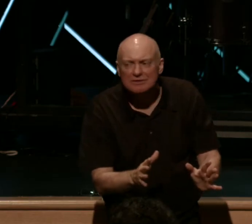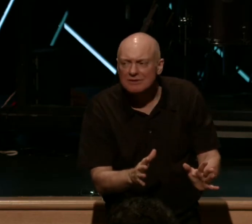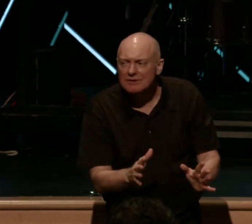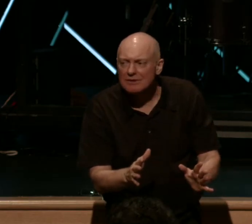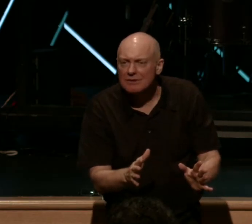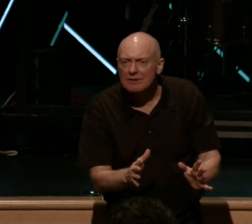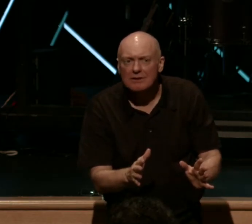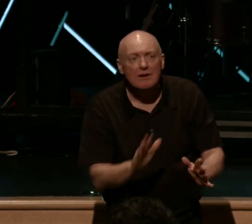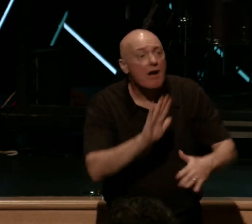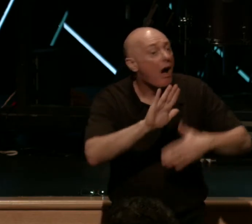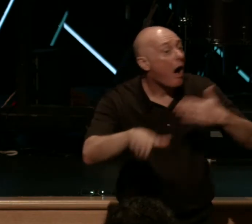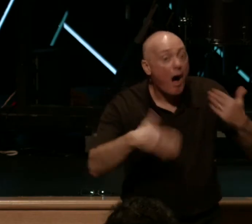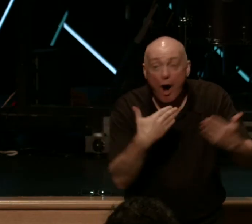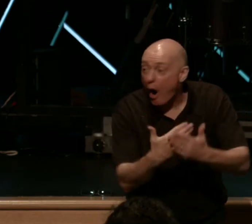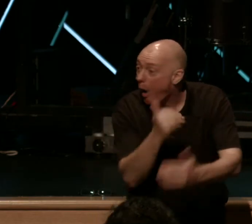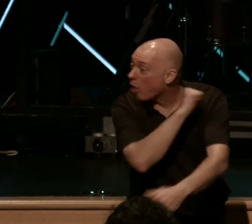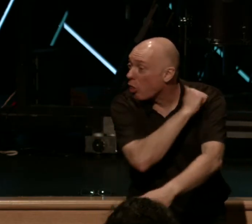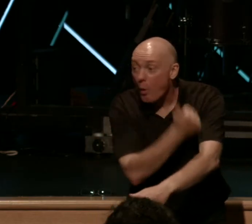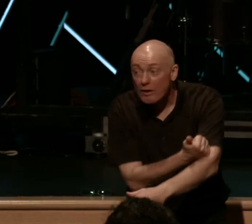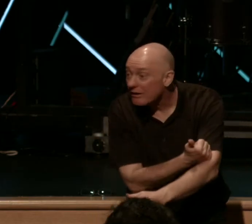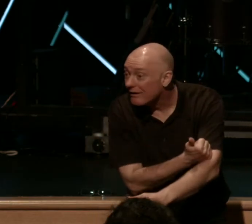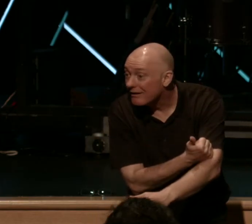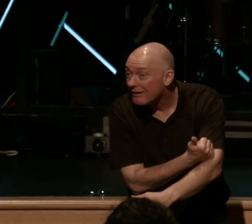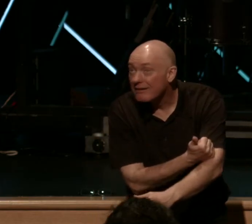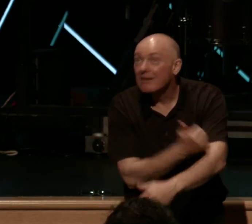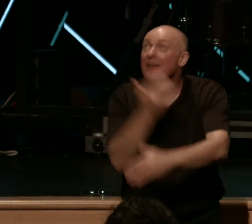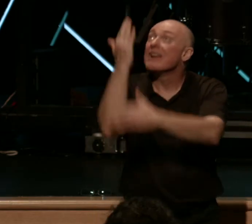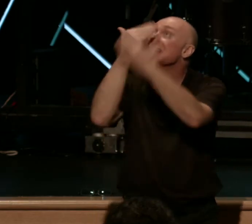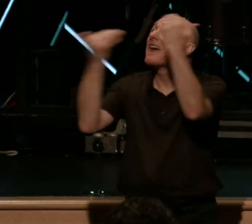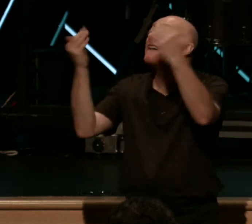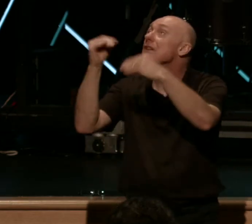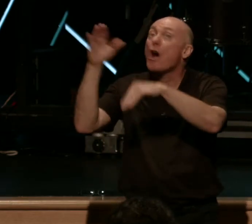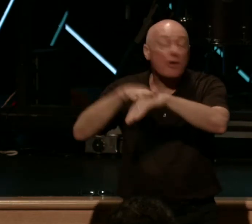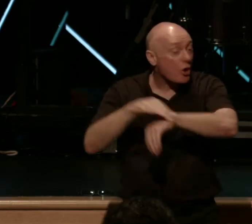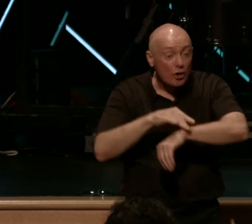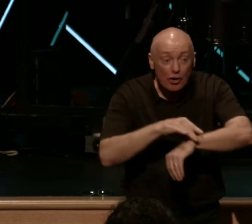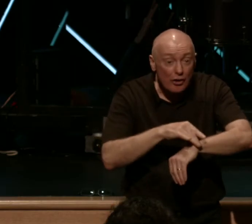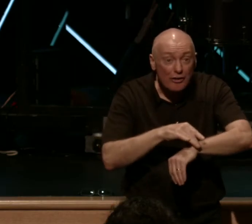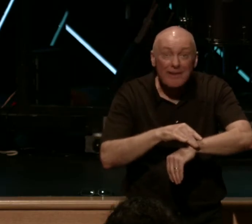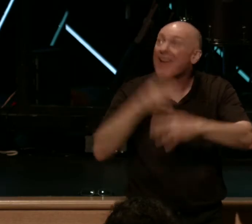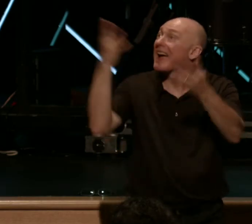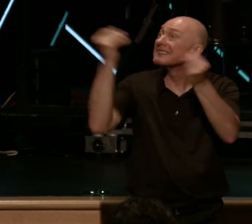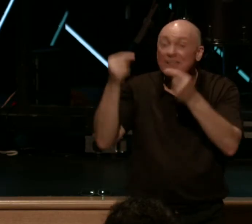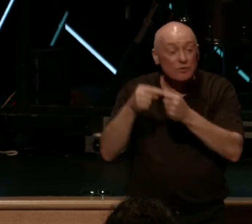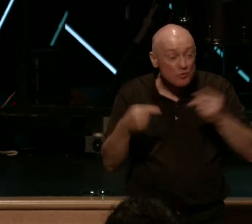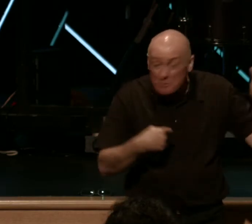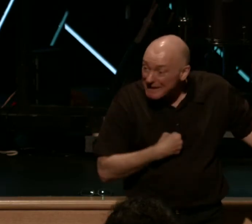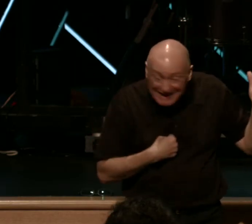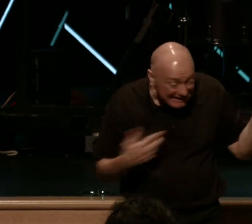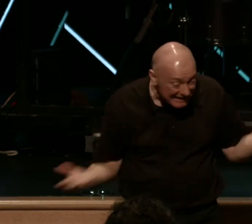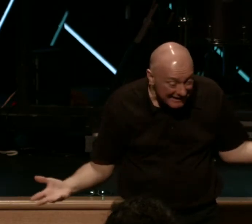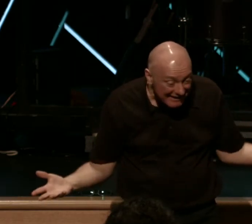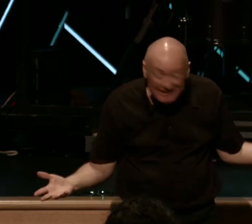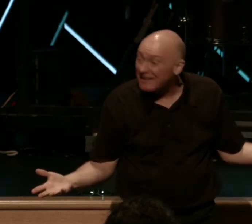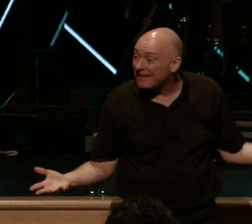All authority in heaven and on earth has been given to me. Any questions?